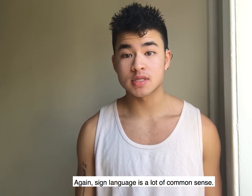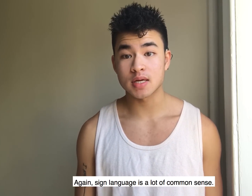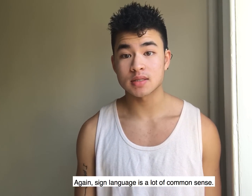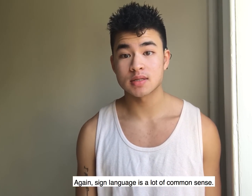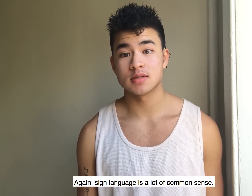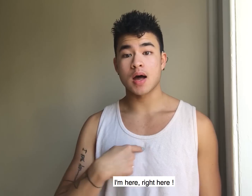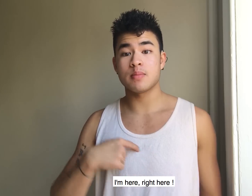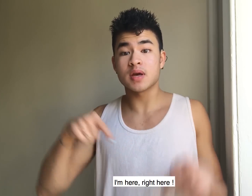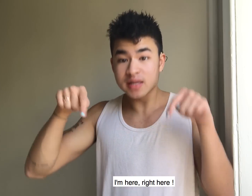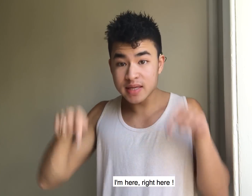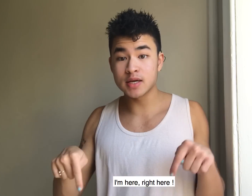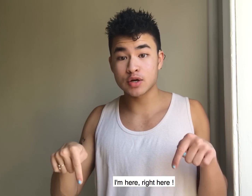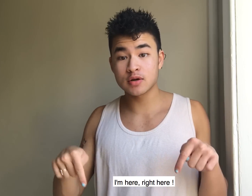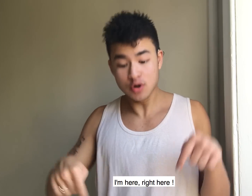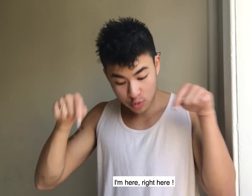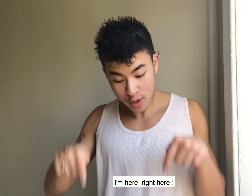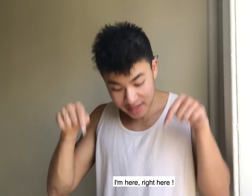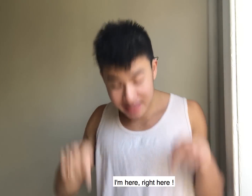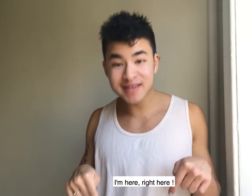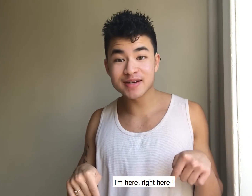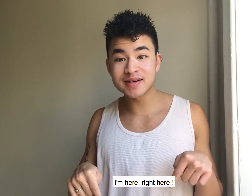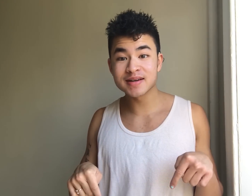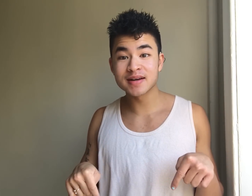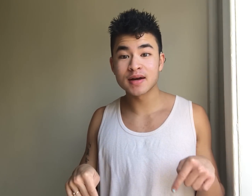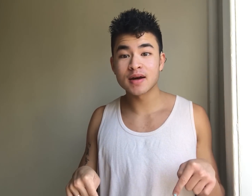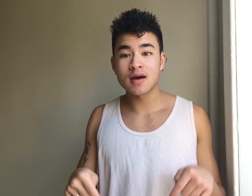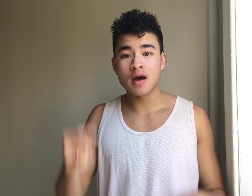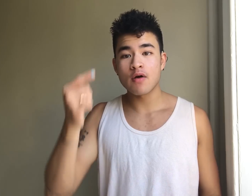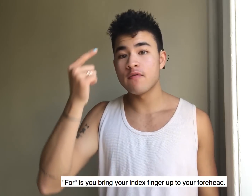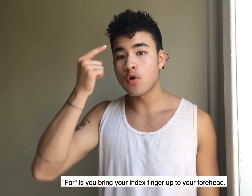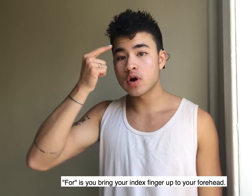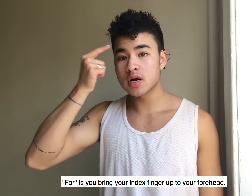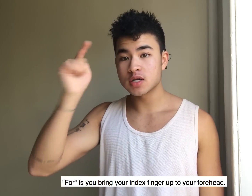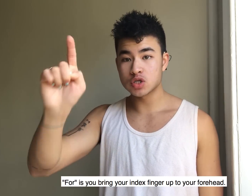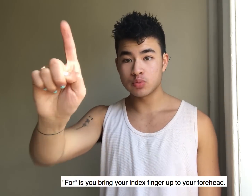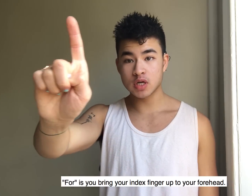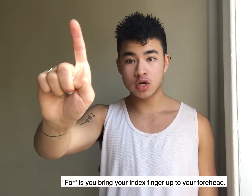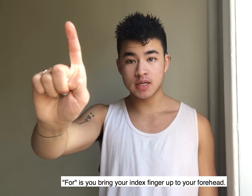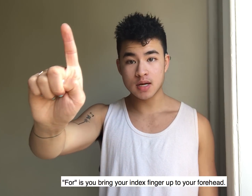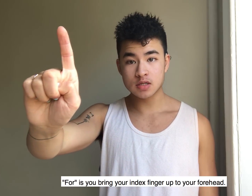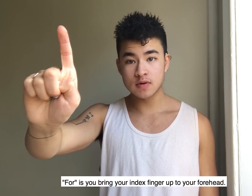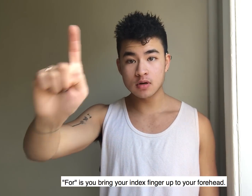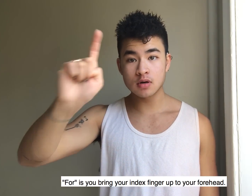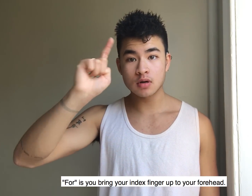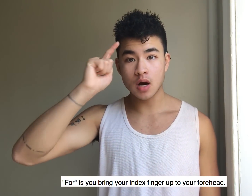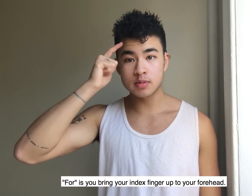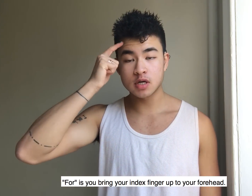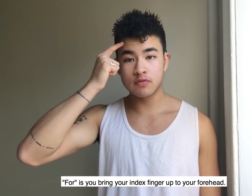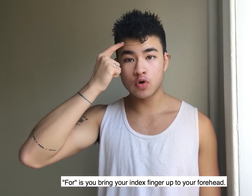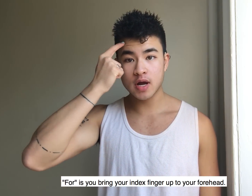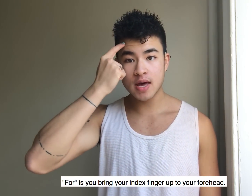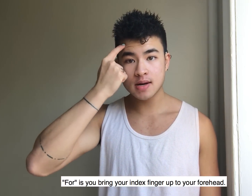sense I'm here right here for is you bring your index finger up to your forehead